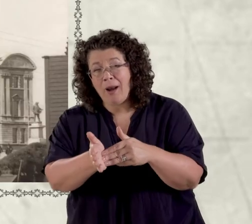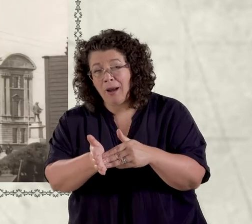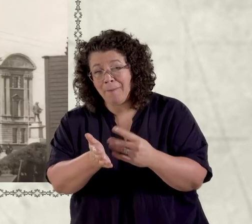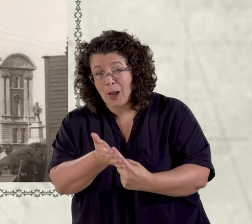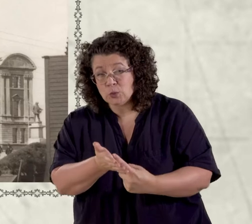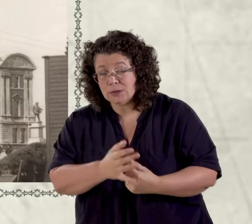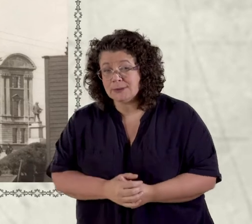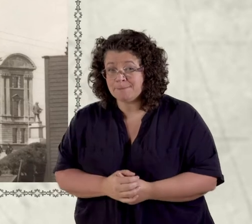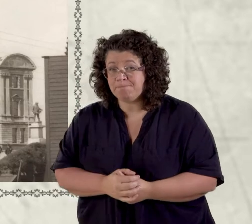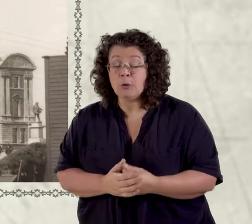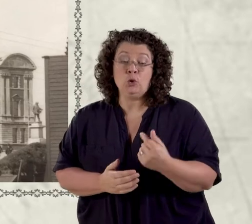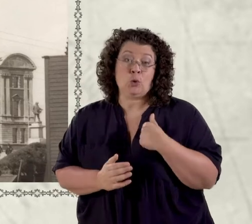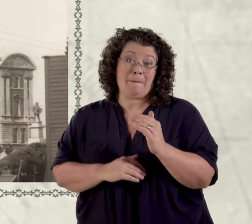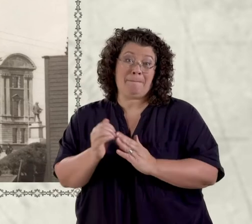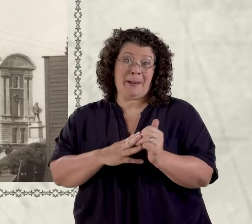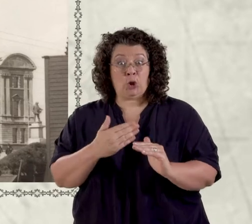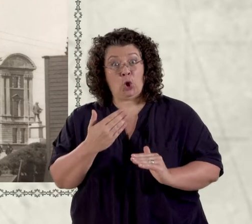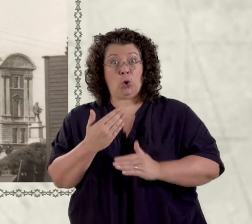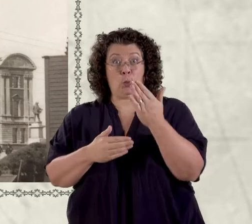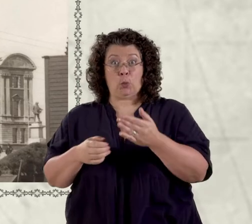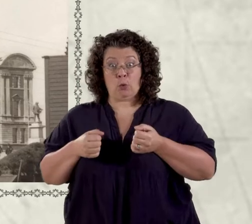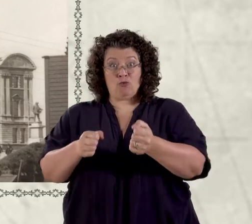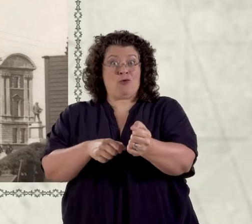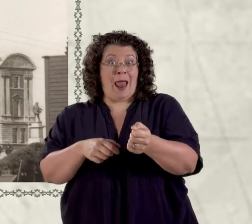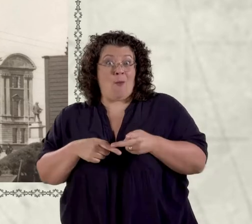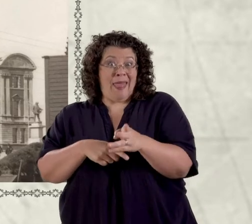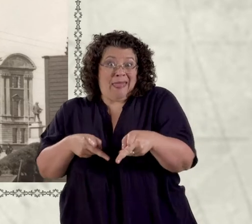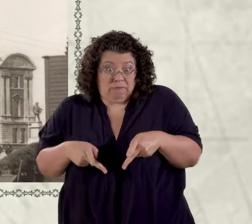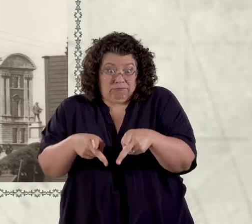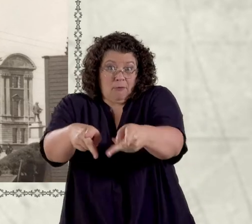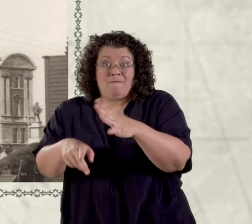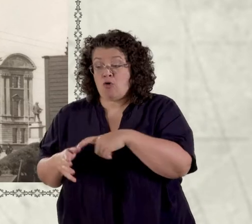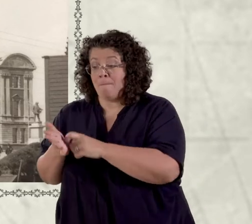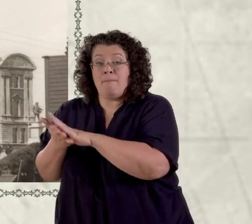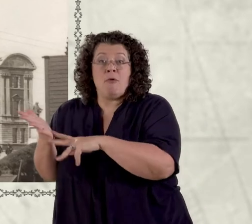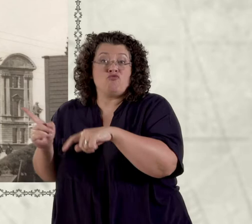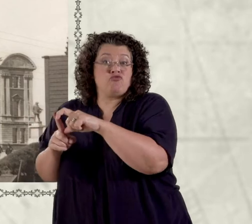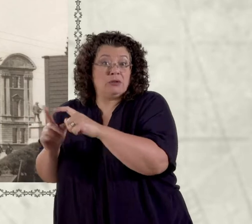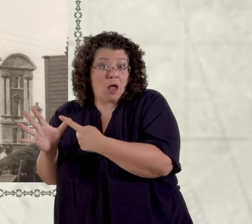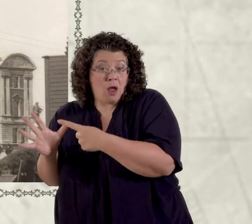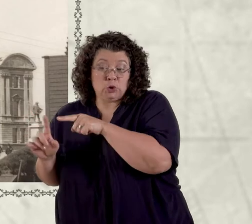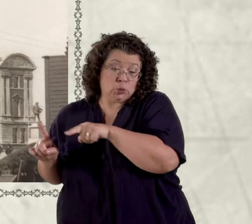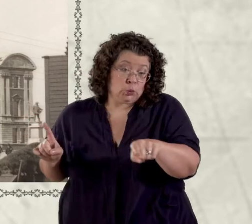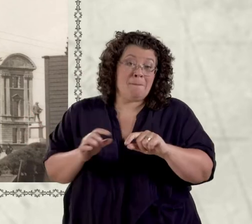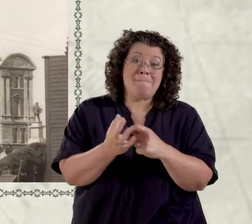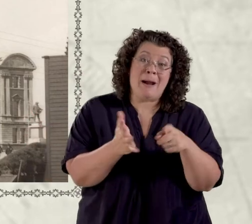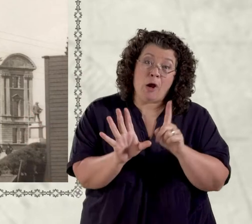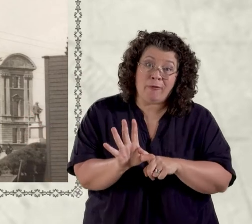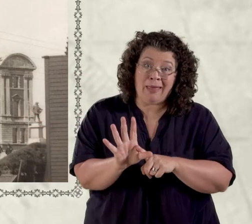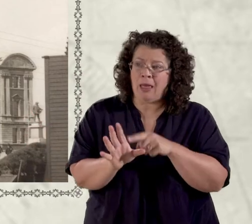built a new railway from the rhonda to the barry to take the coal directly from the pits to the docks so the mines